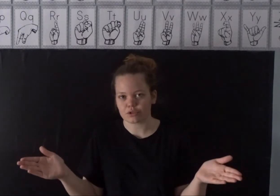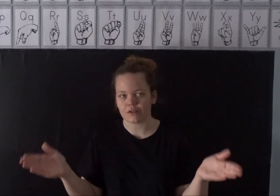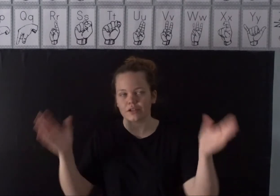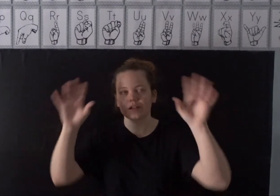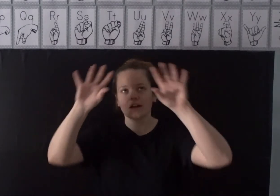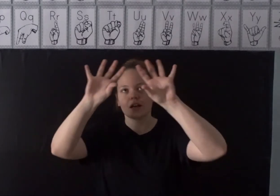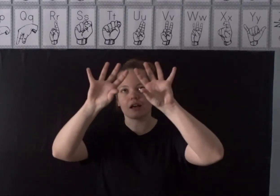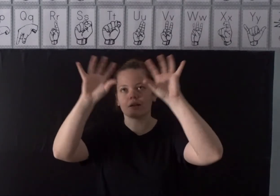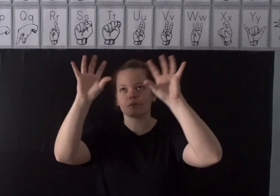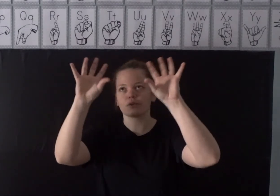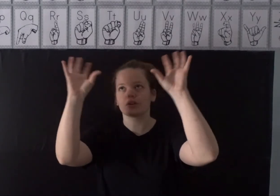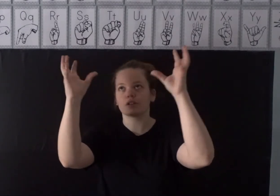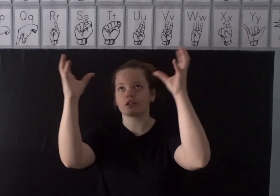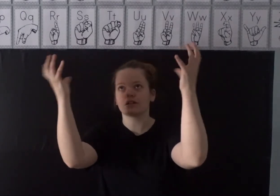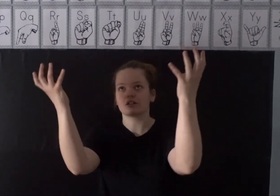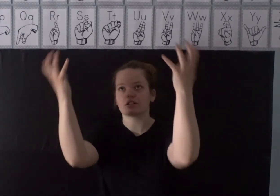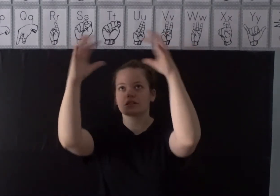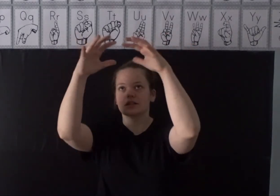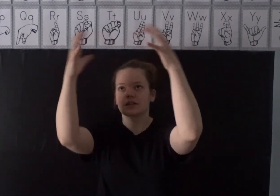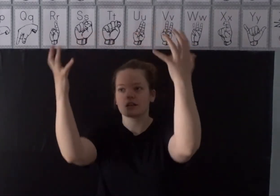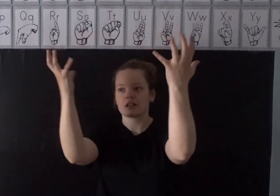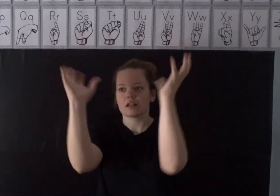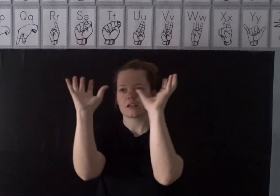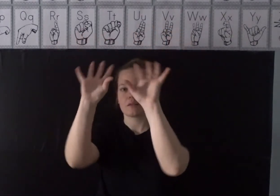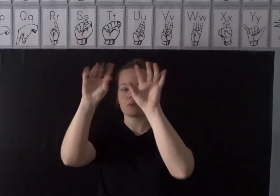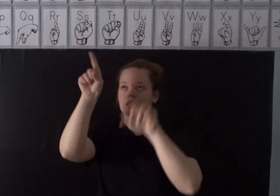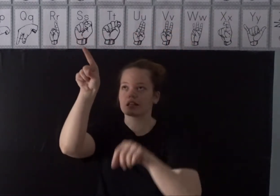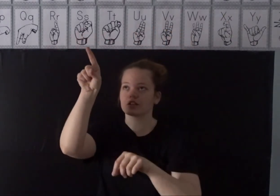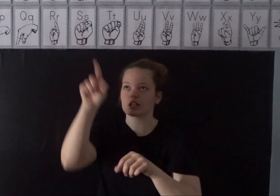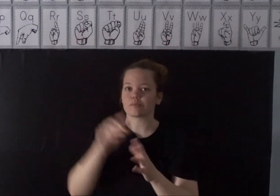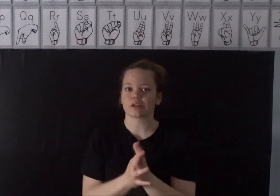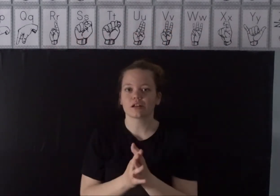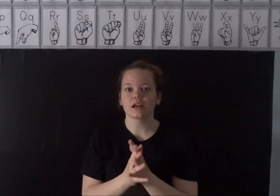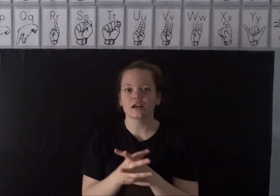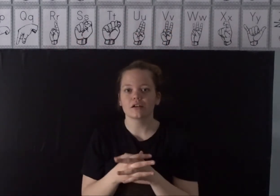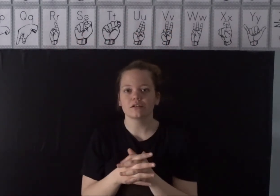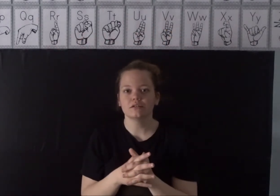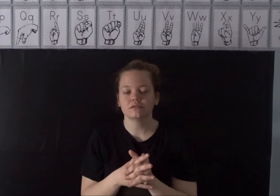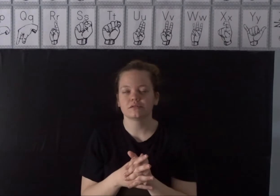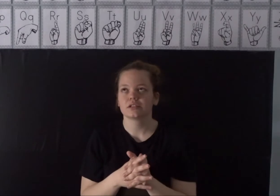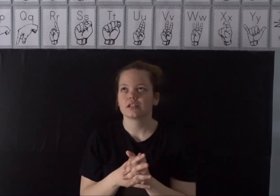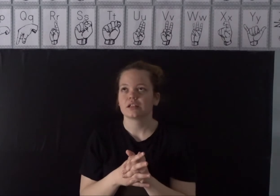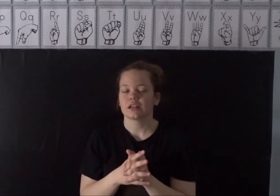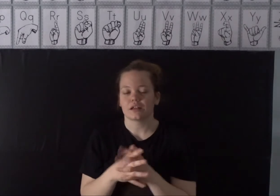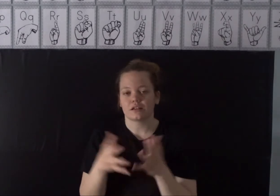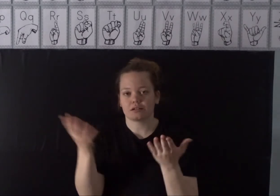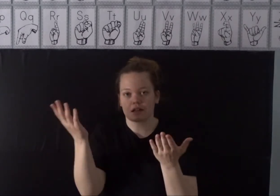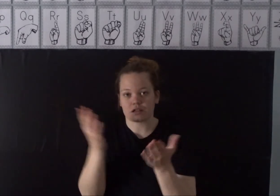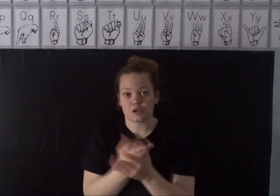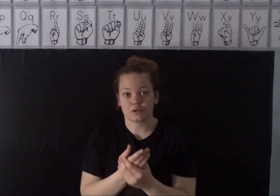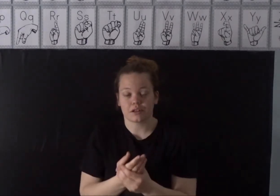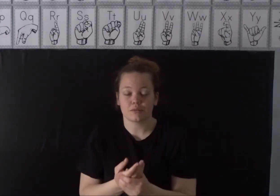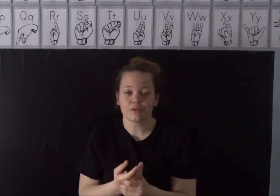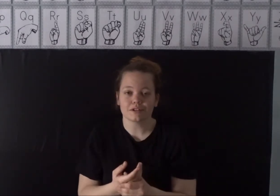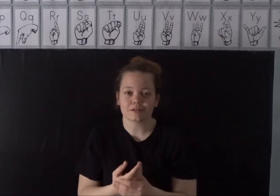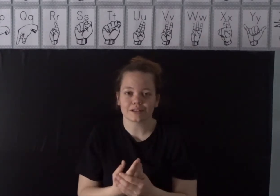often. So you are literally just making the shape of the cloud and you point to it.